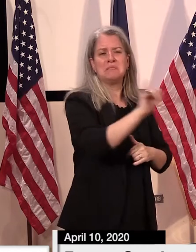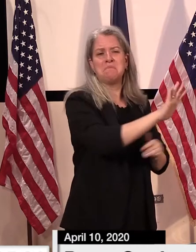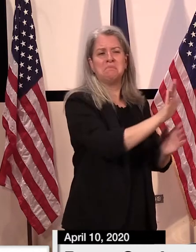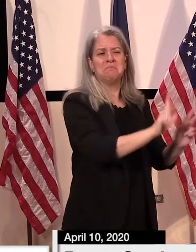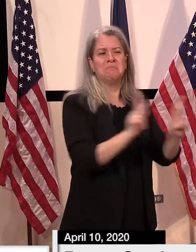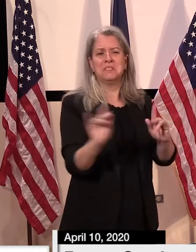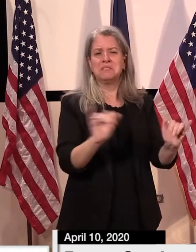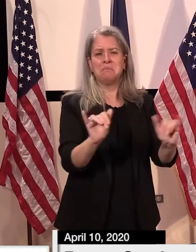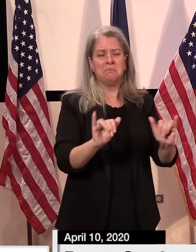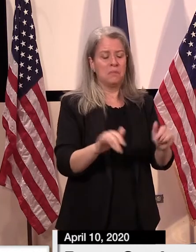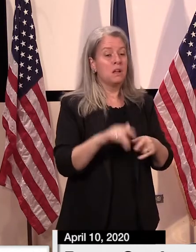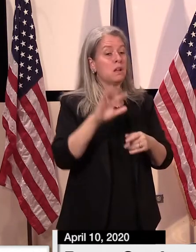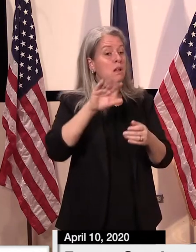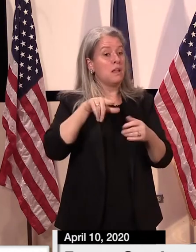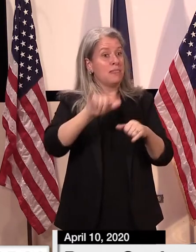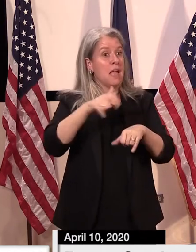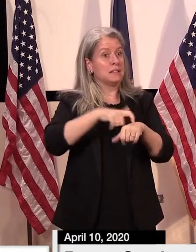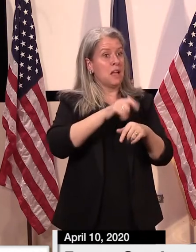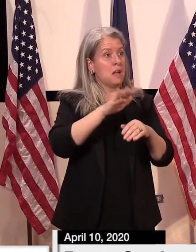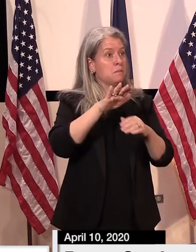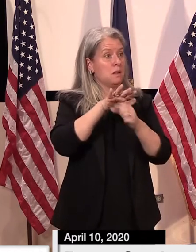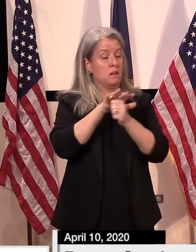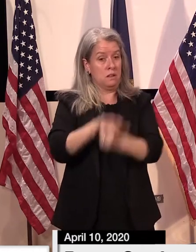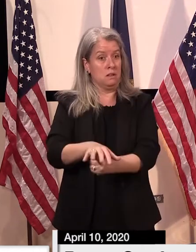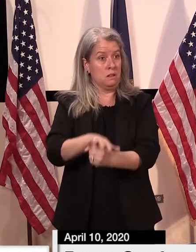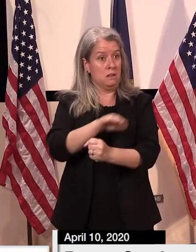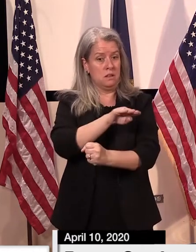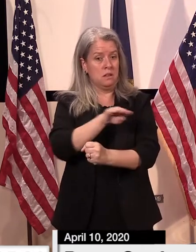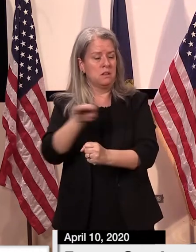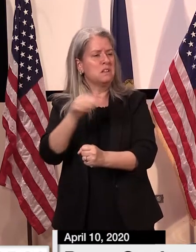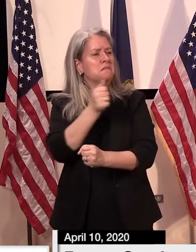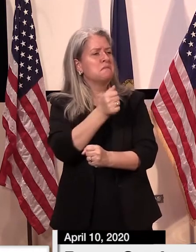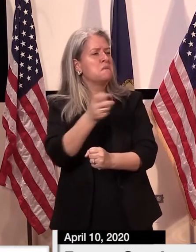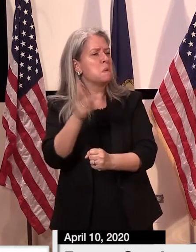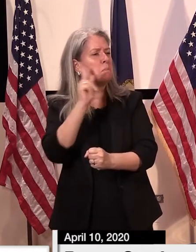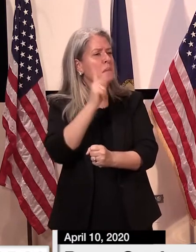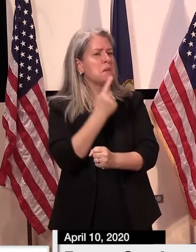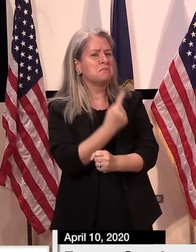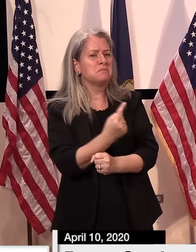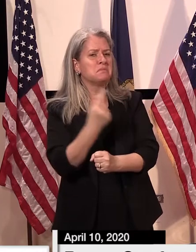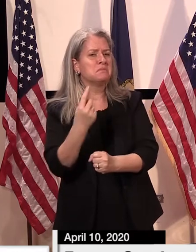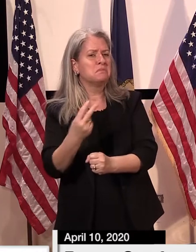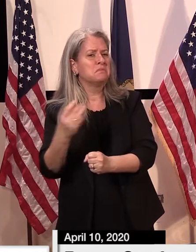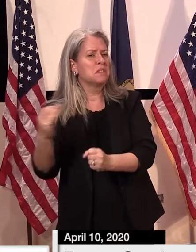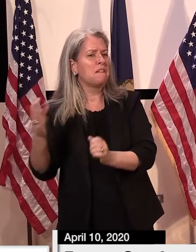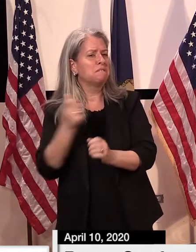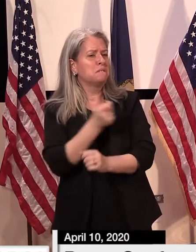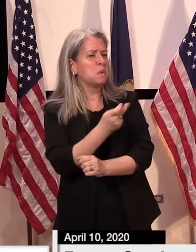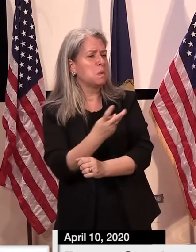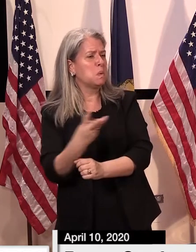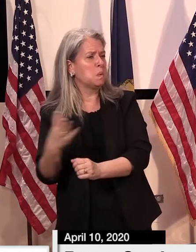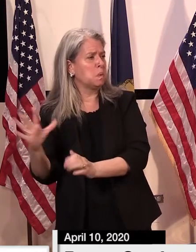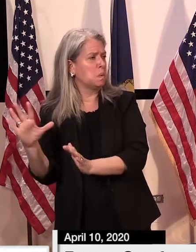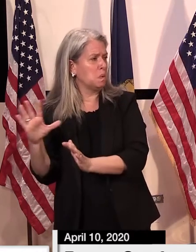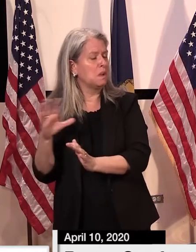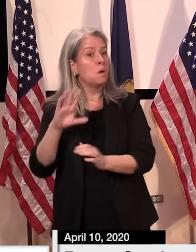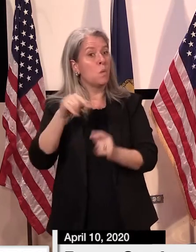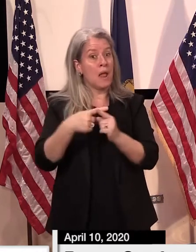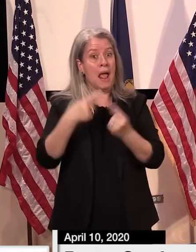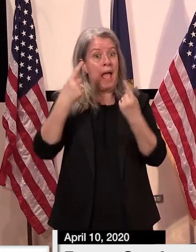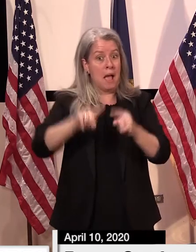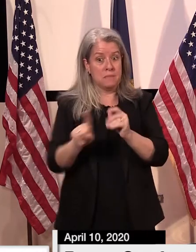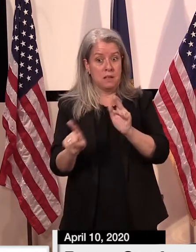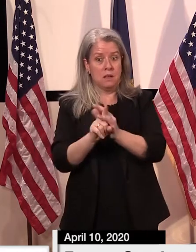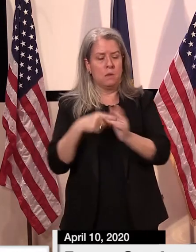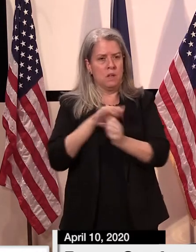actively infected people in the community, and you can then employ strategies of containment whenever some